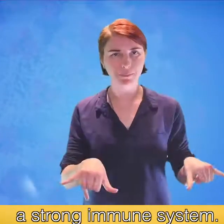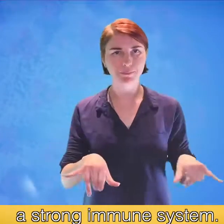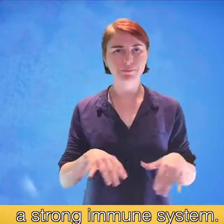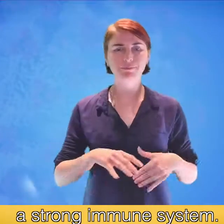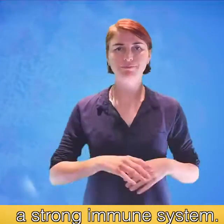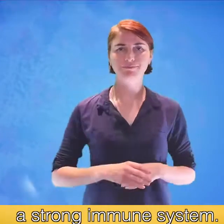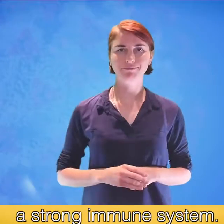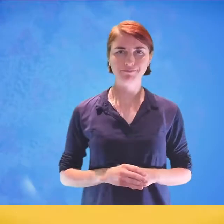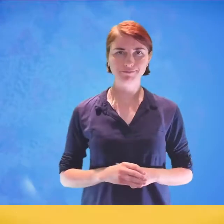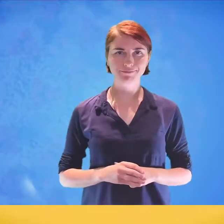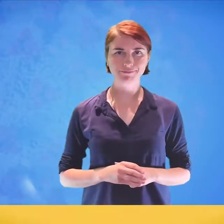immune system